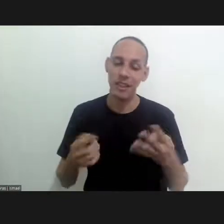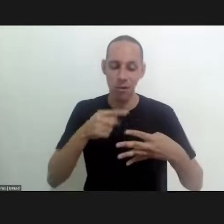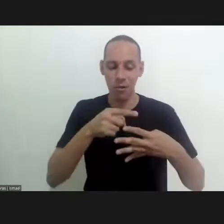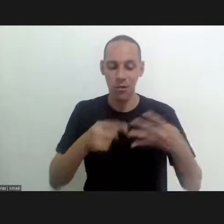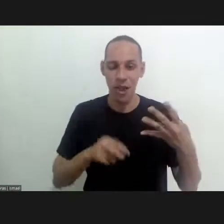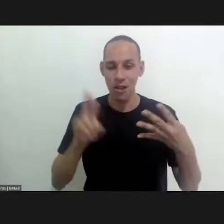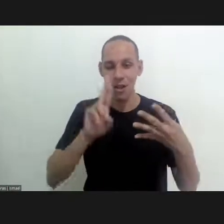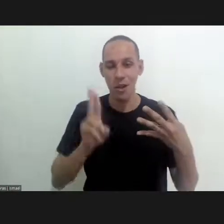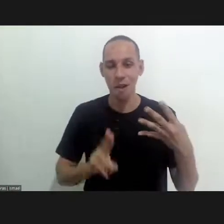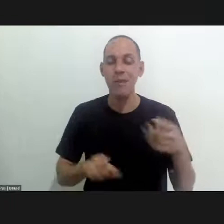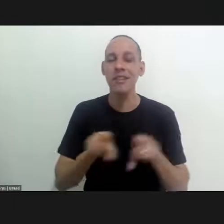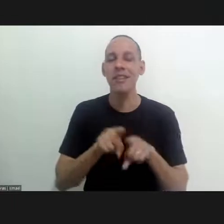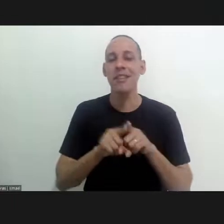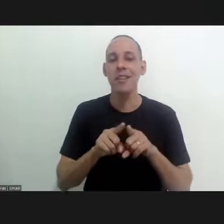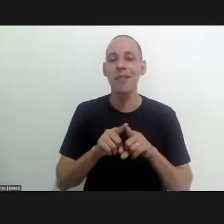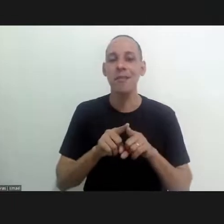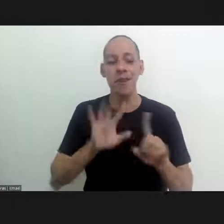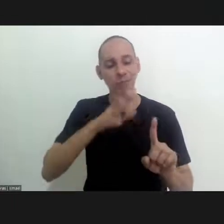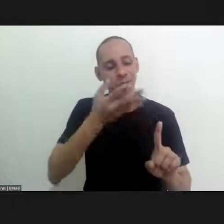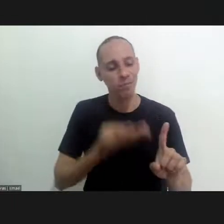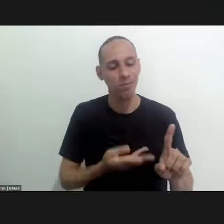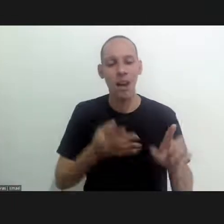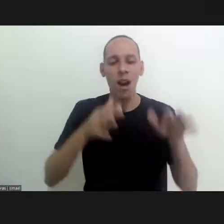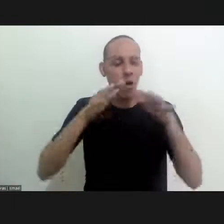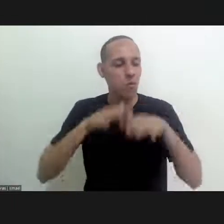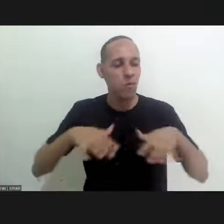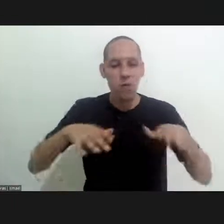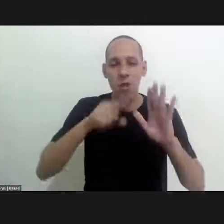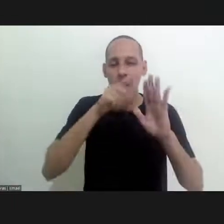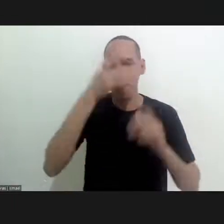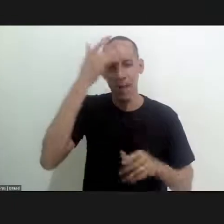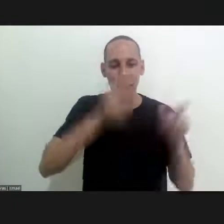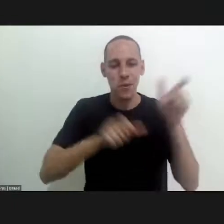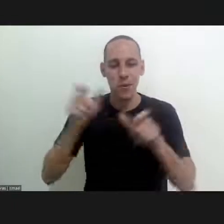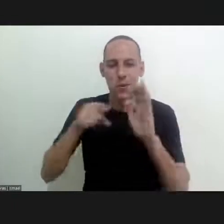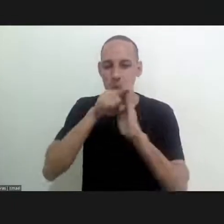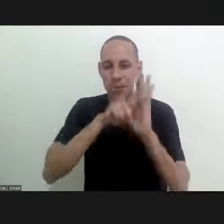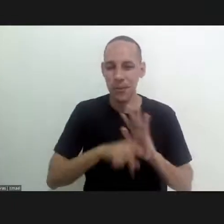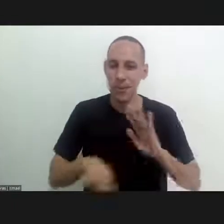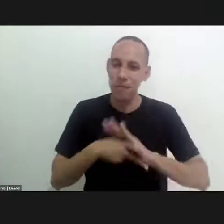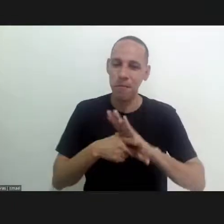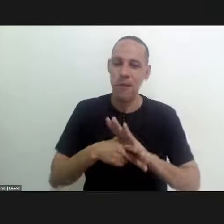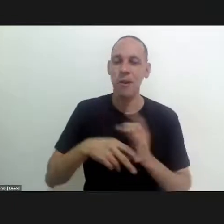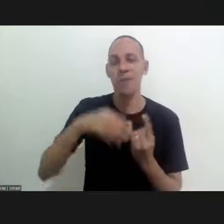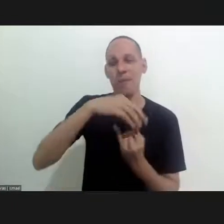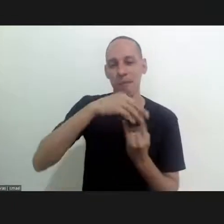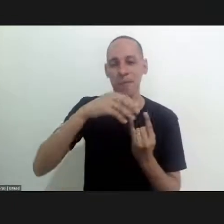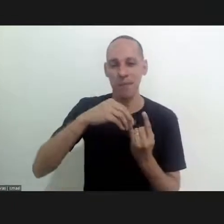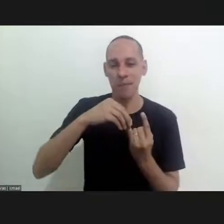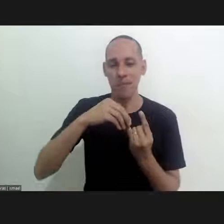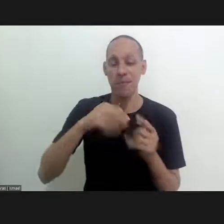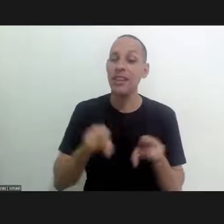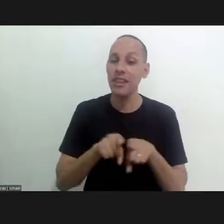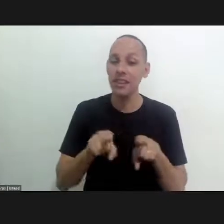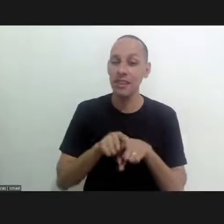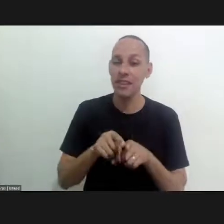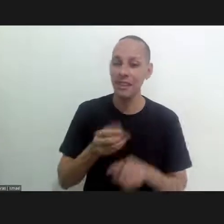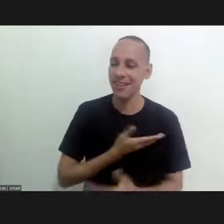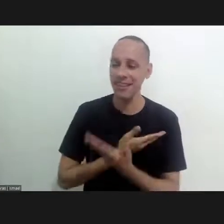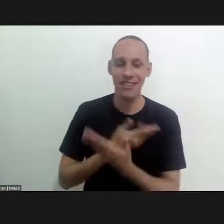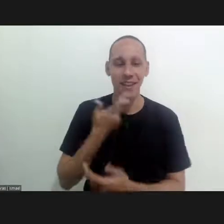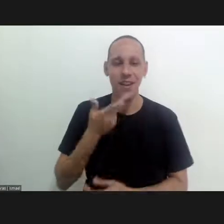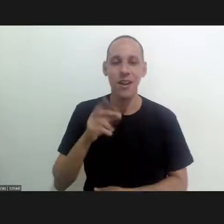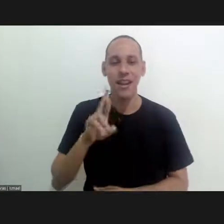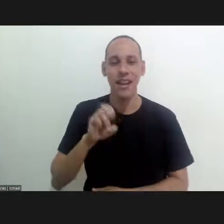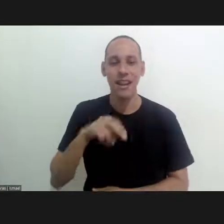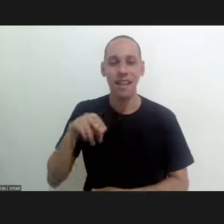homage to all the researchers of the institute that to date research with Chagas disease apart from that as our